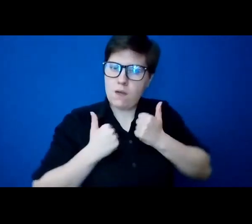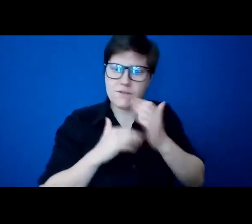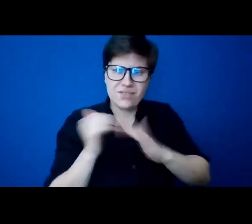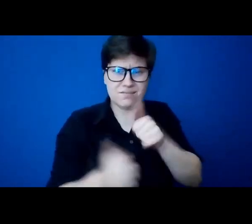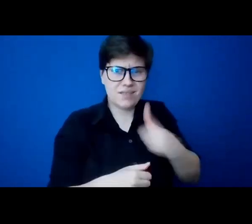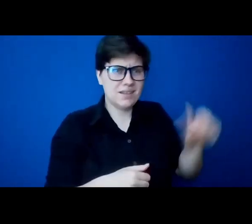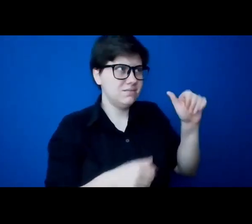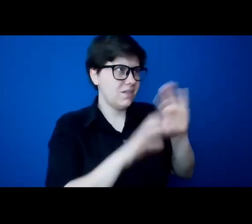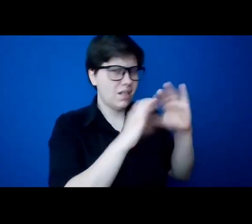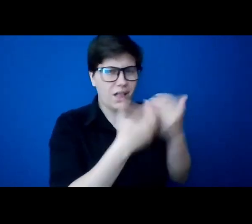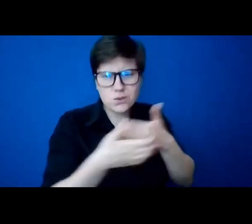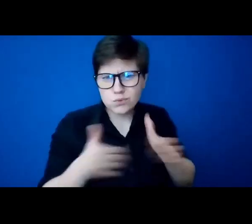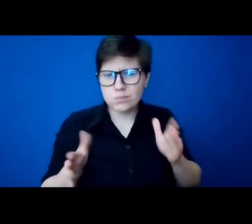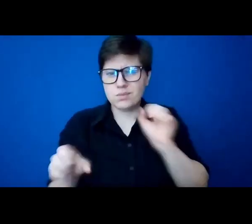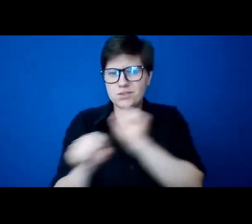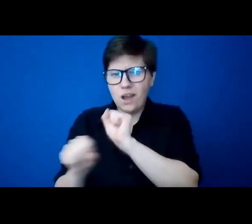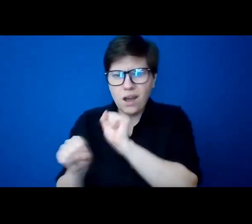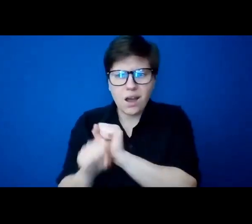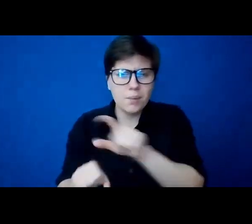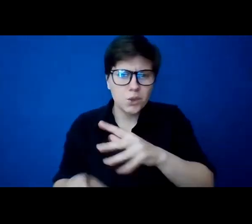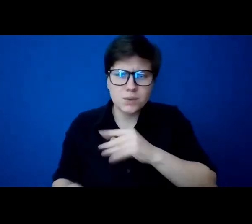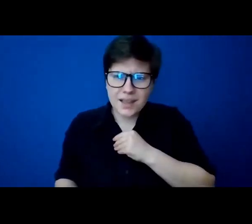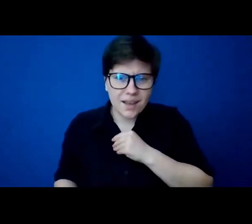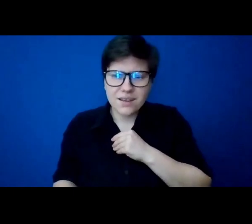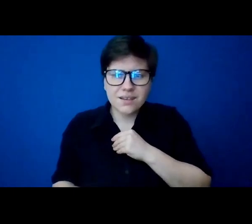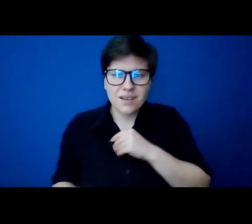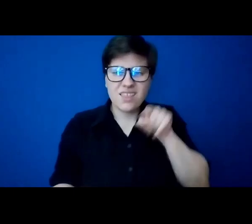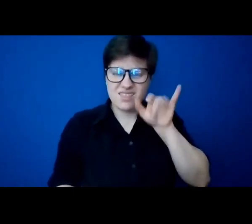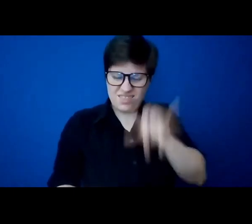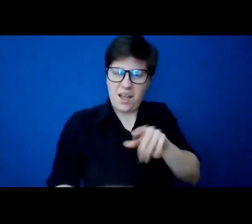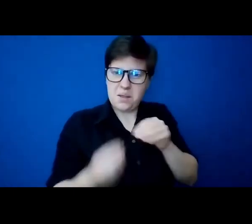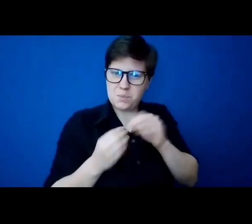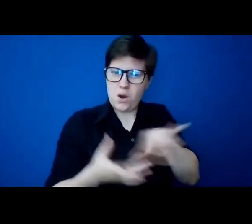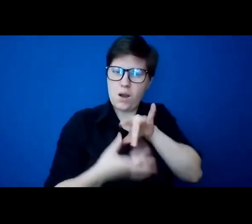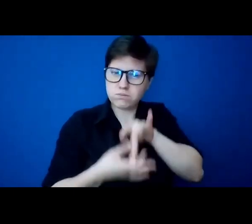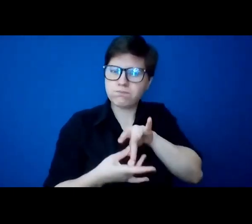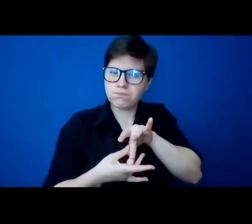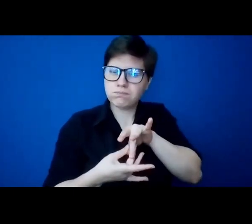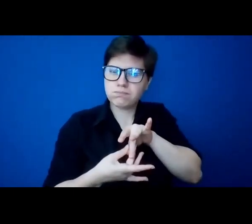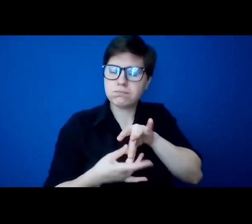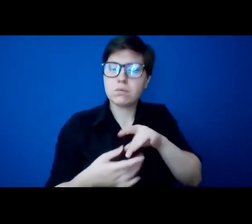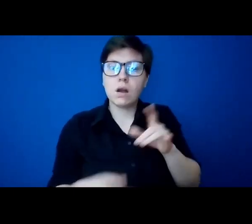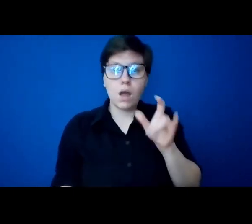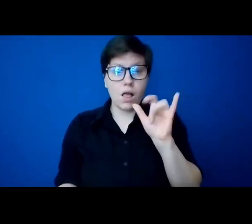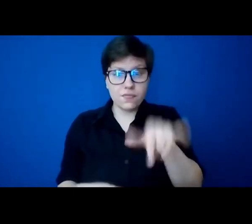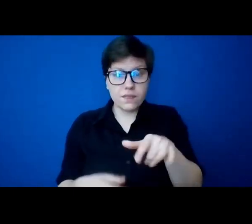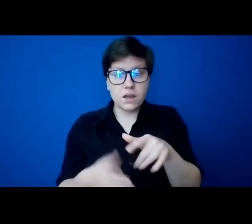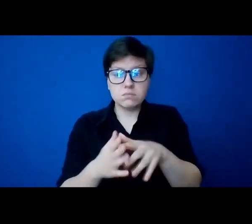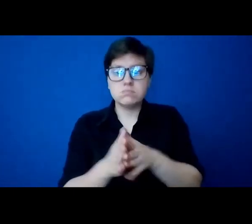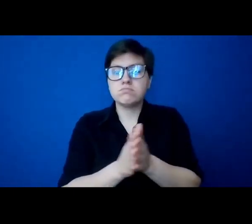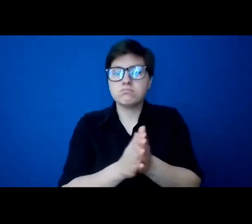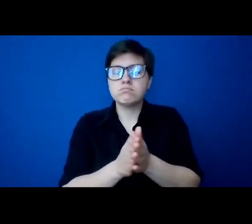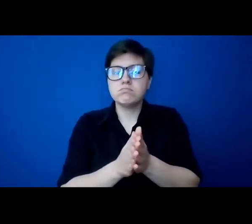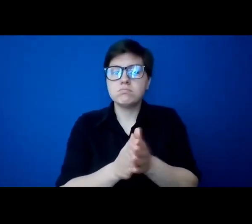any job that you end up taking on. It was the principle of what we might